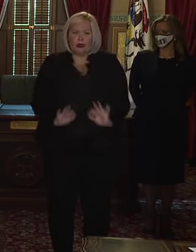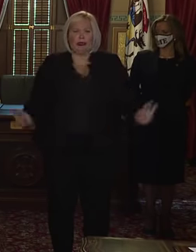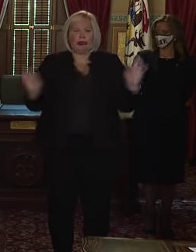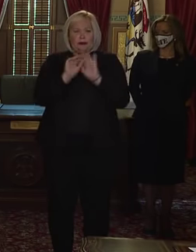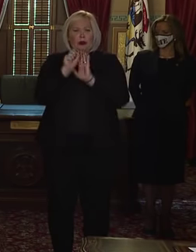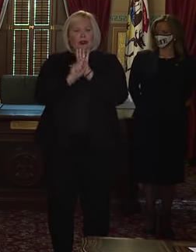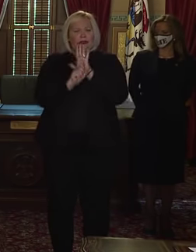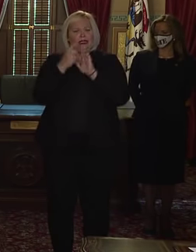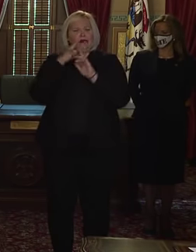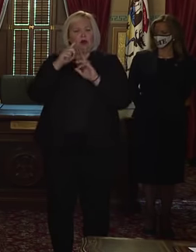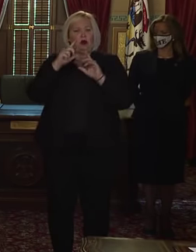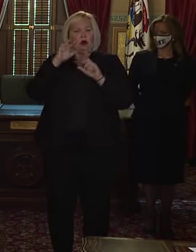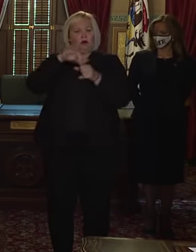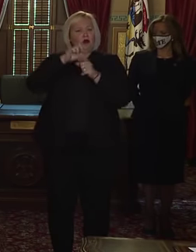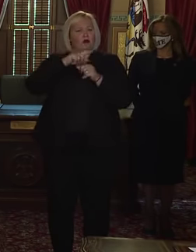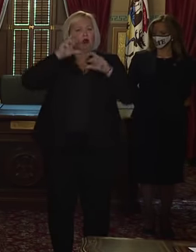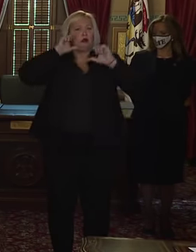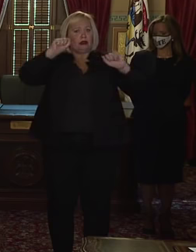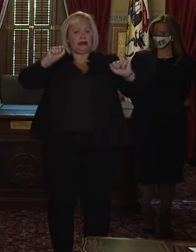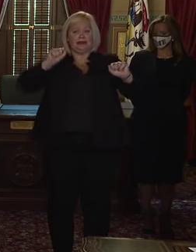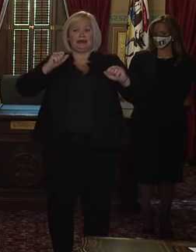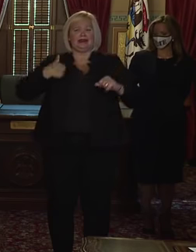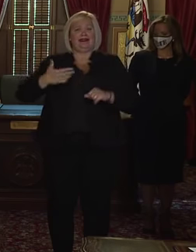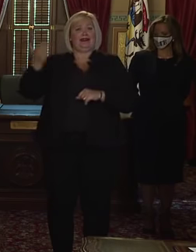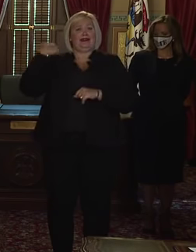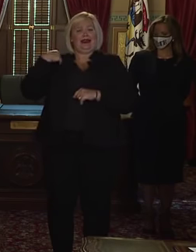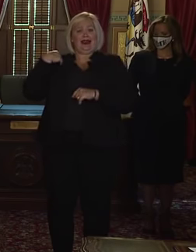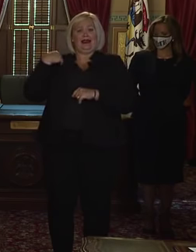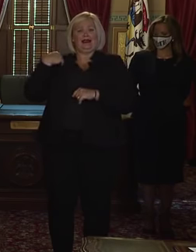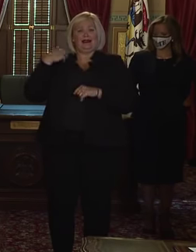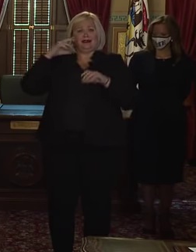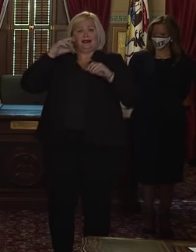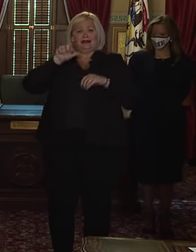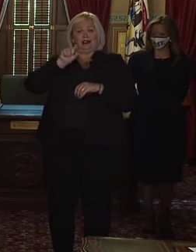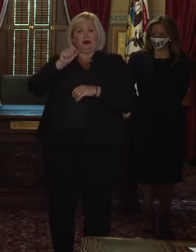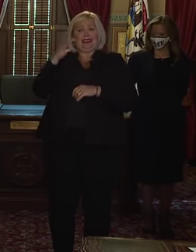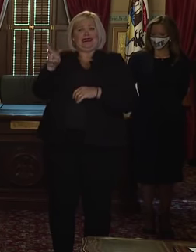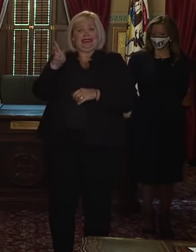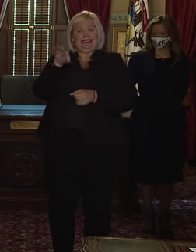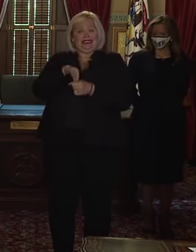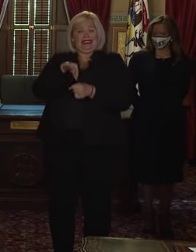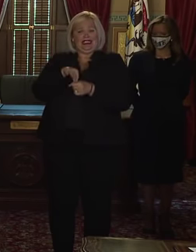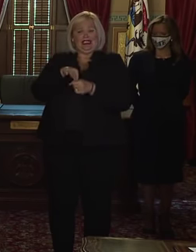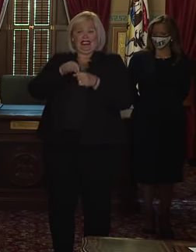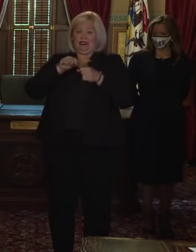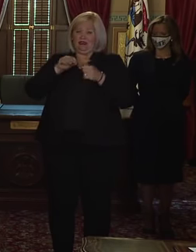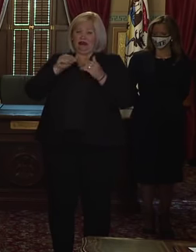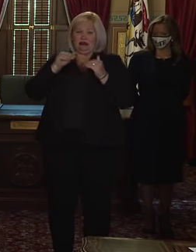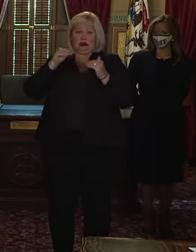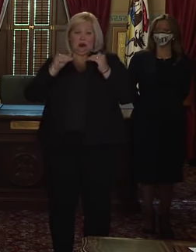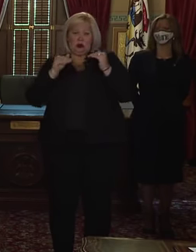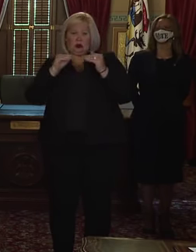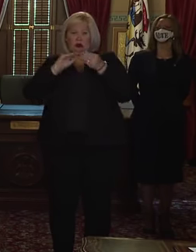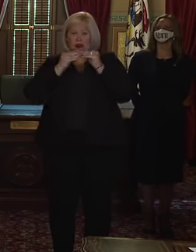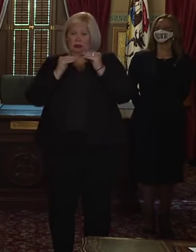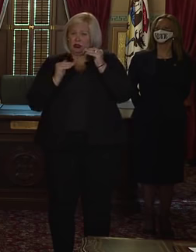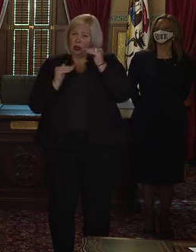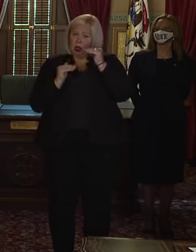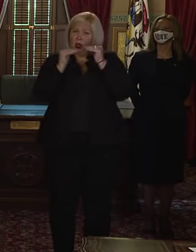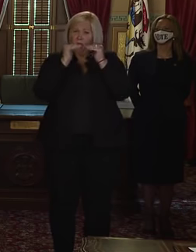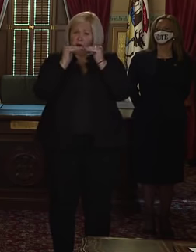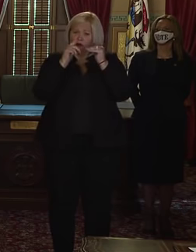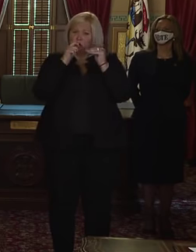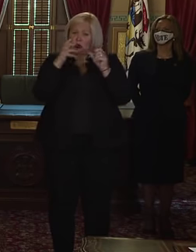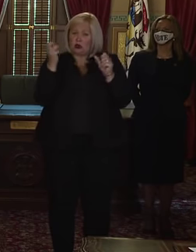and how close the numbers were during the last presidential election, how concerned are you that clerks are